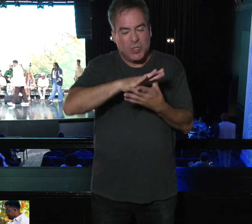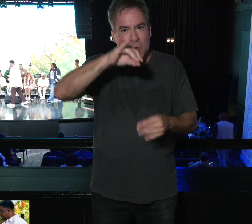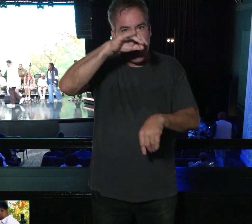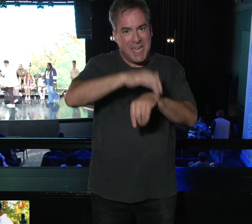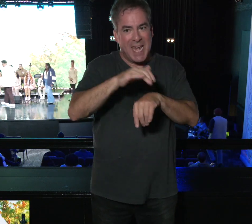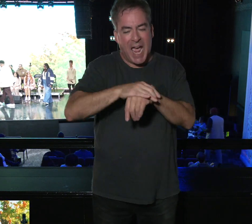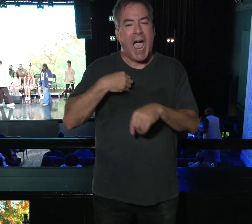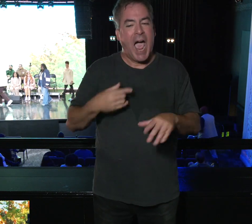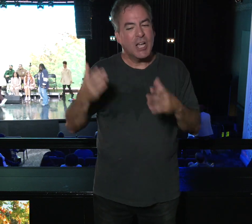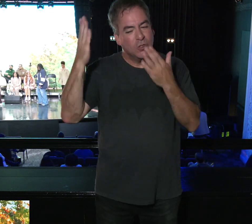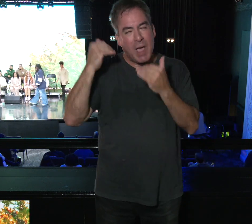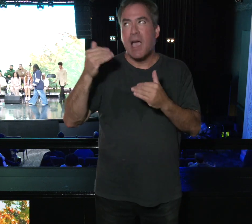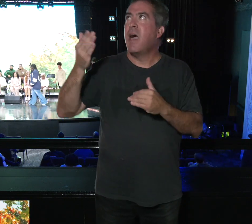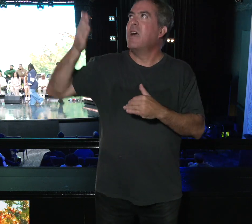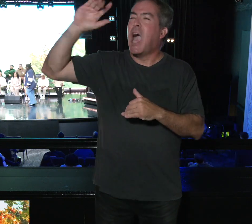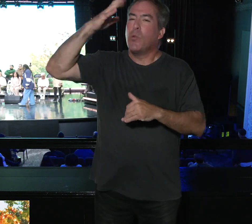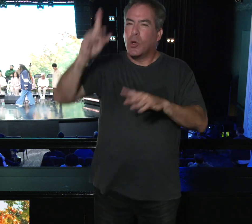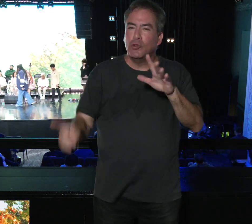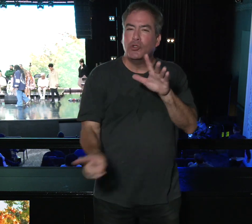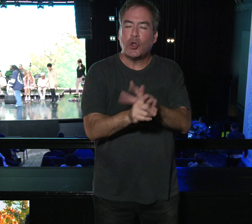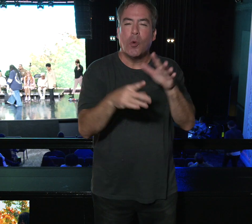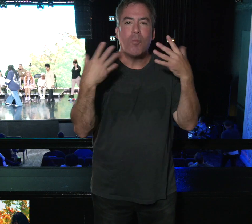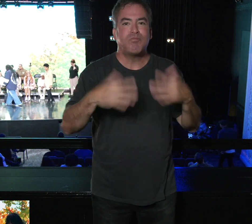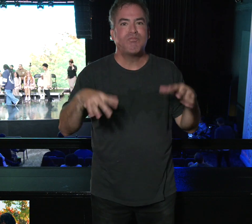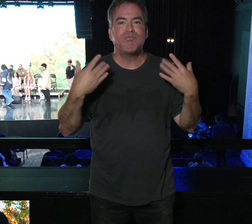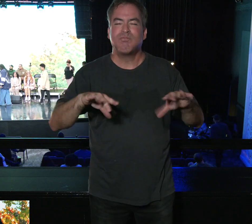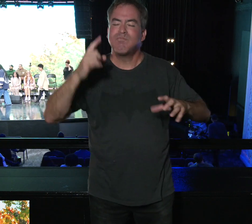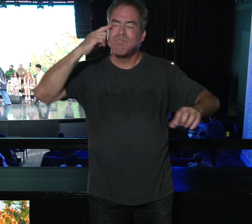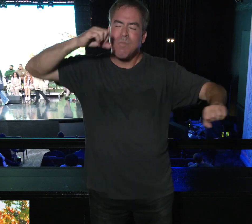God to show up and do something absolutely mind-blowing.